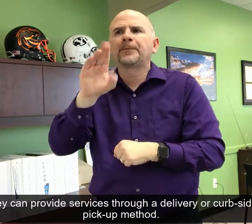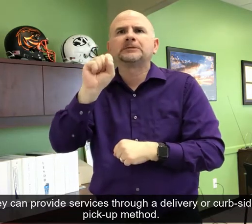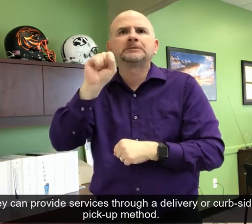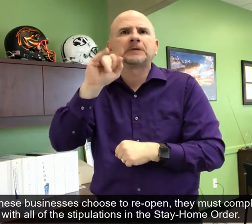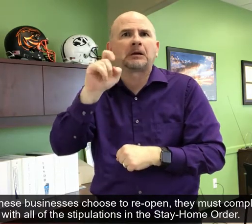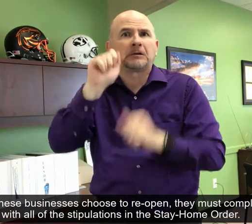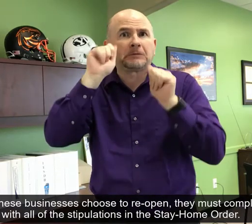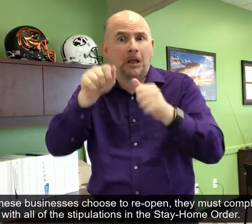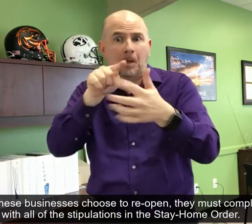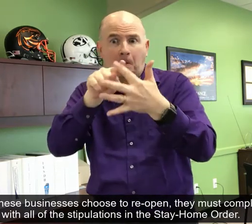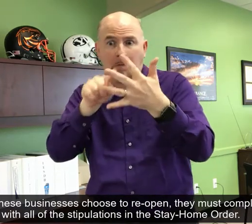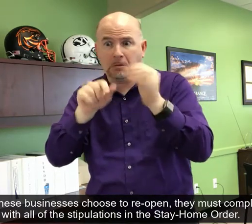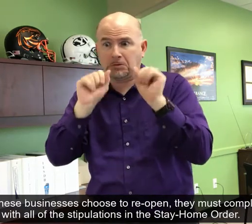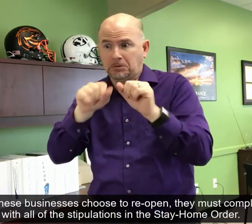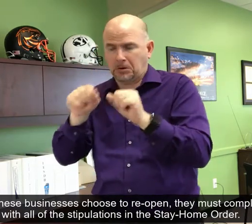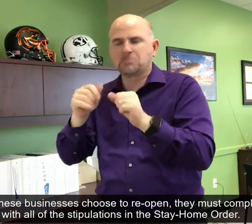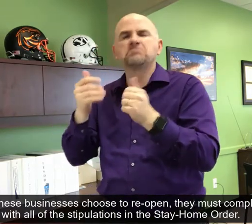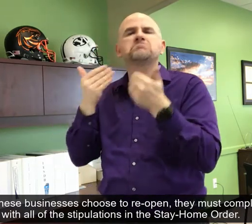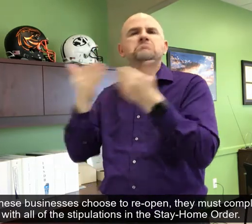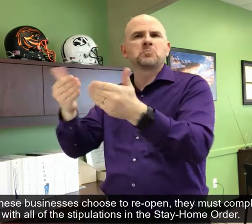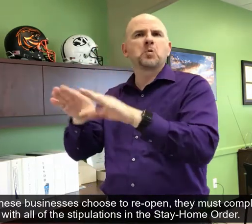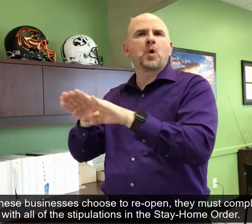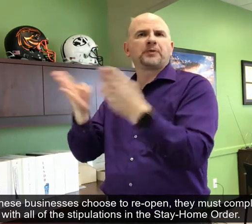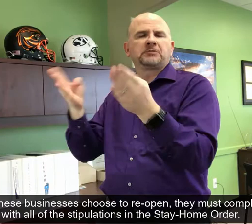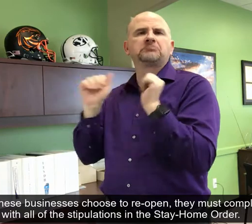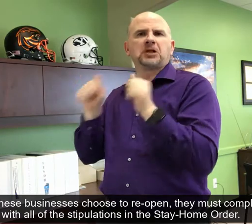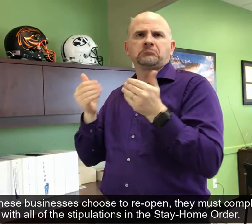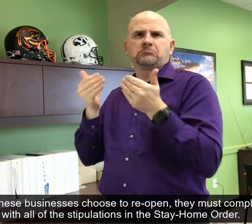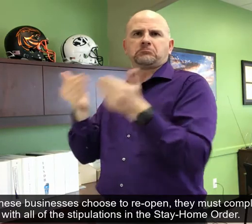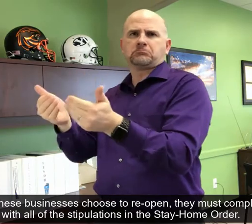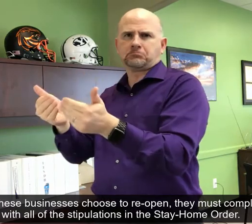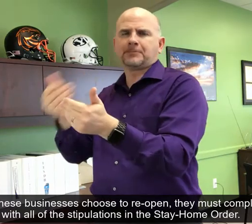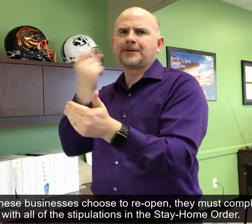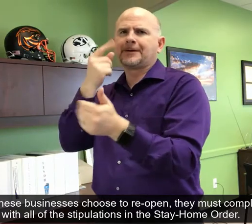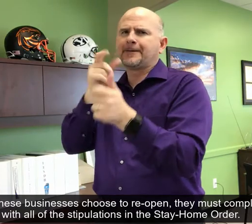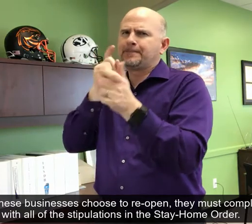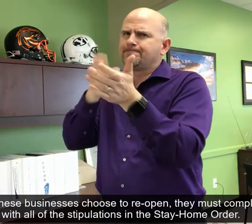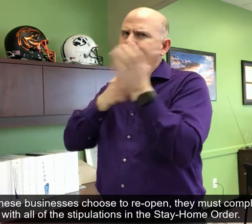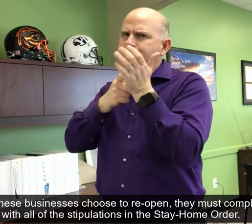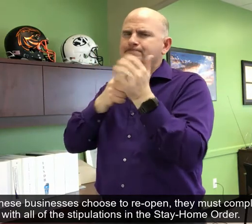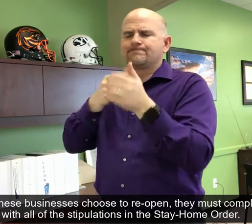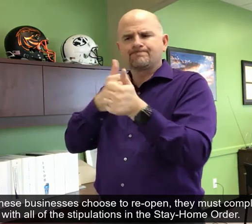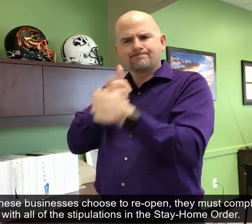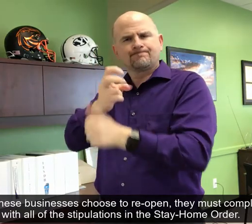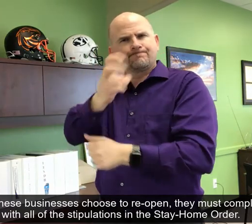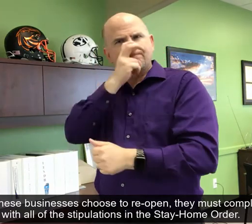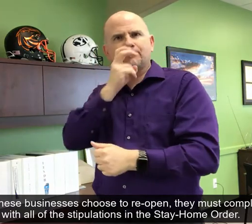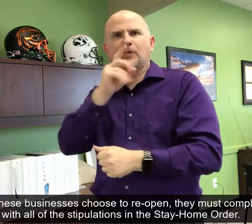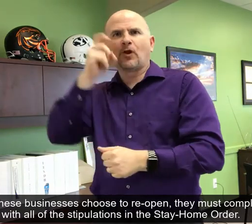If these businesses choose to reopen, they must comply with all of the stipulations in the stay-home order.